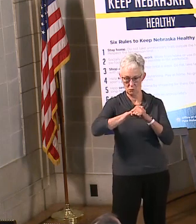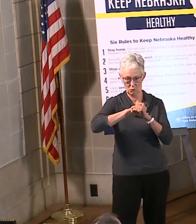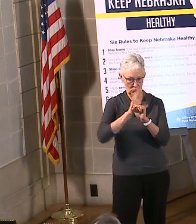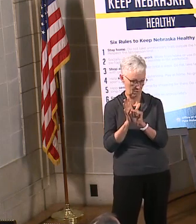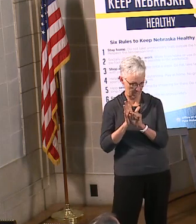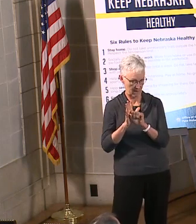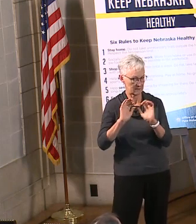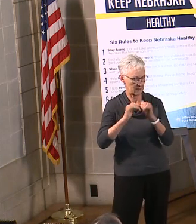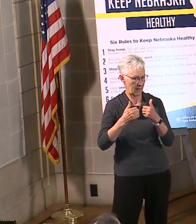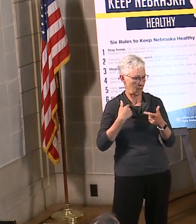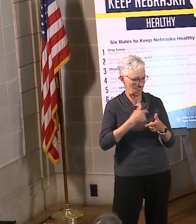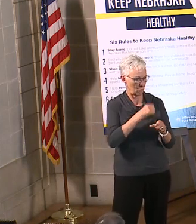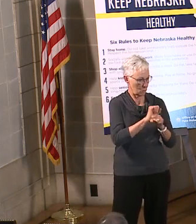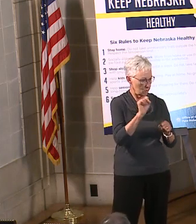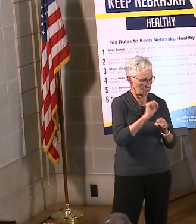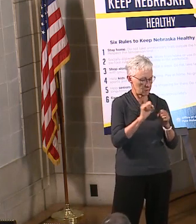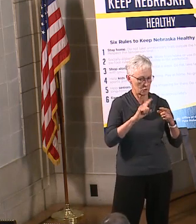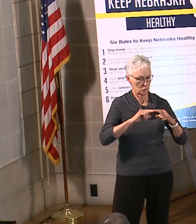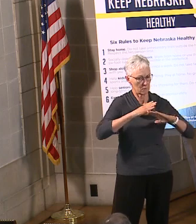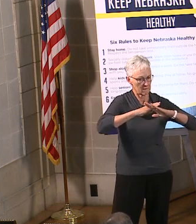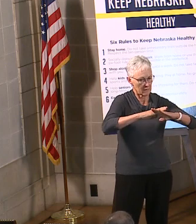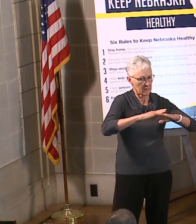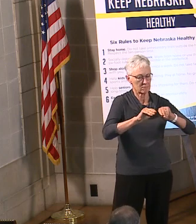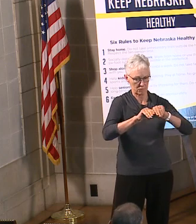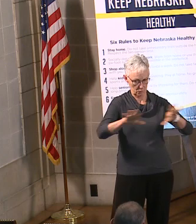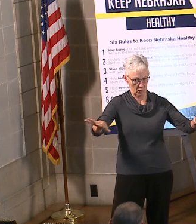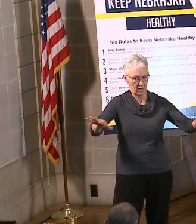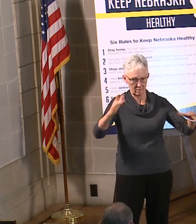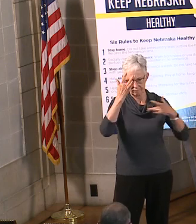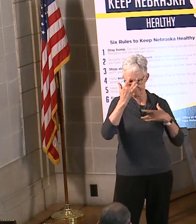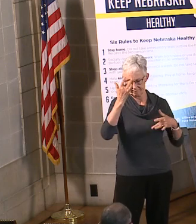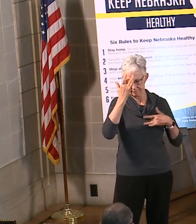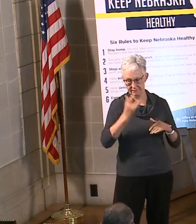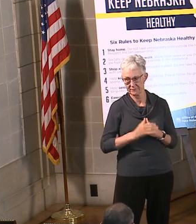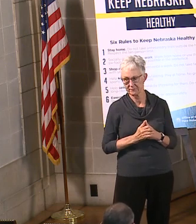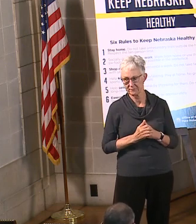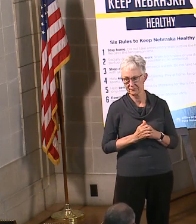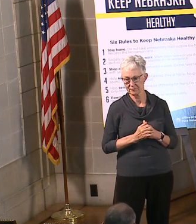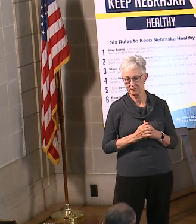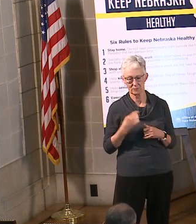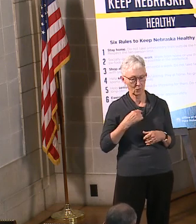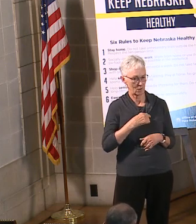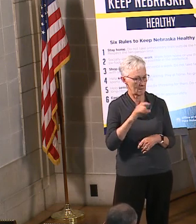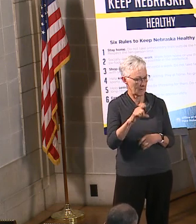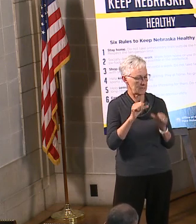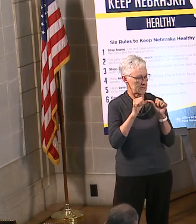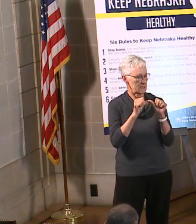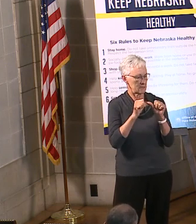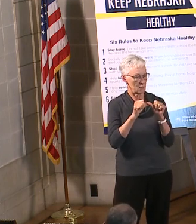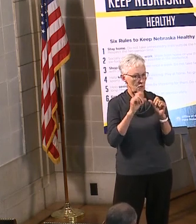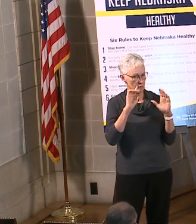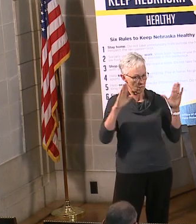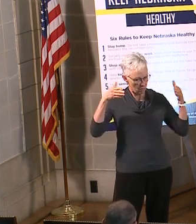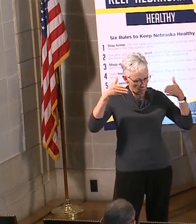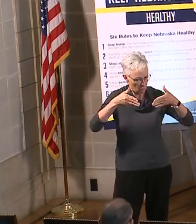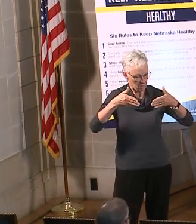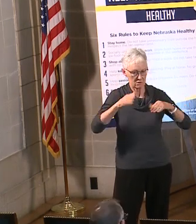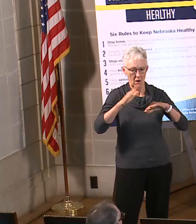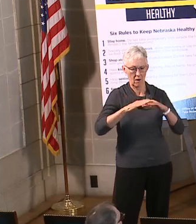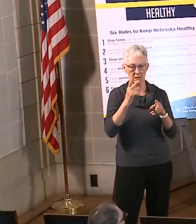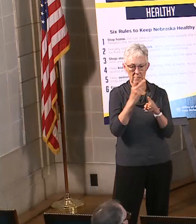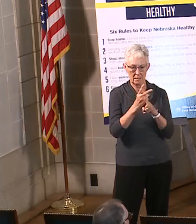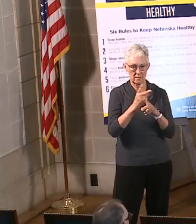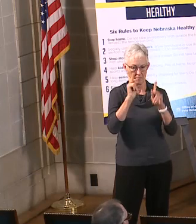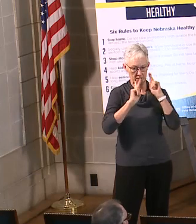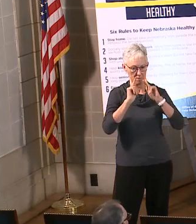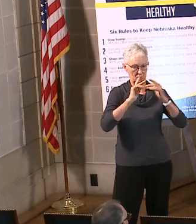Nebraska. As always we remind people that we need to continue to focus on social distancing, all the good hygiene things we've talked